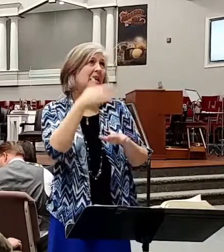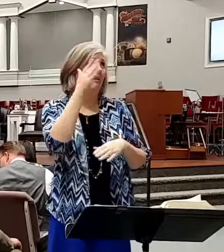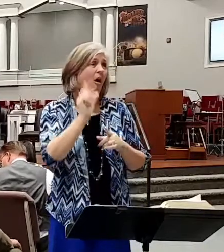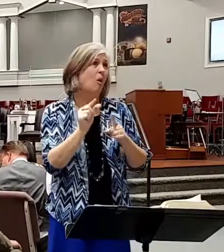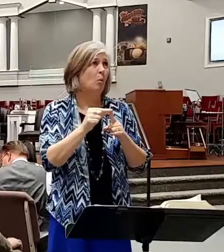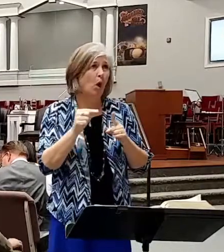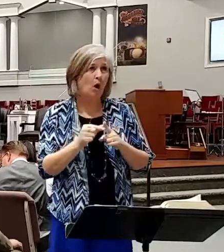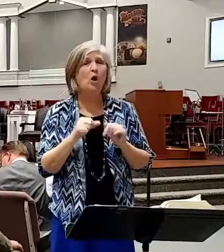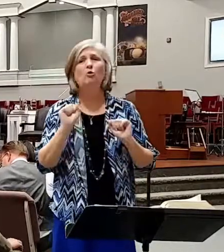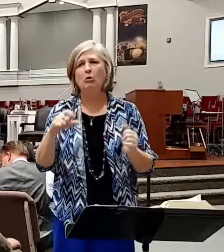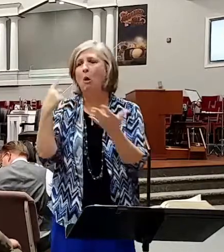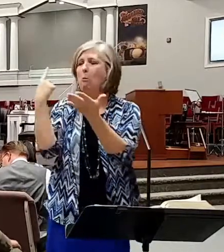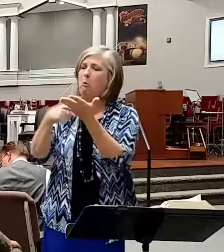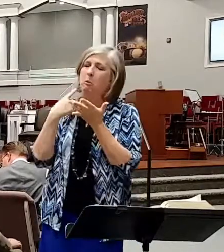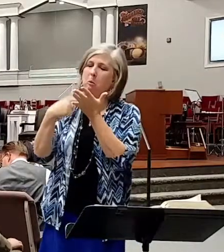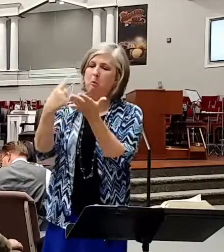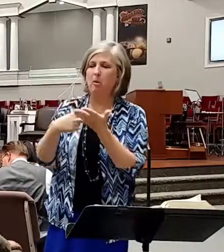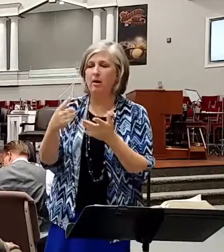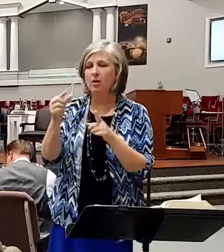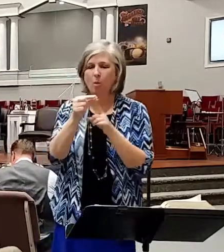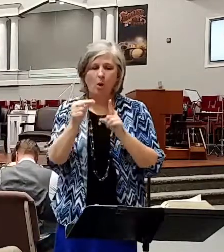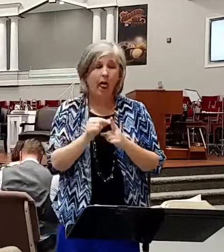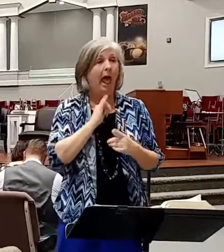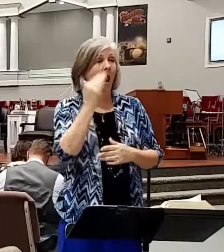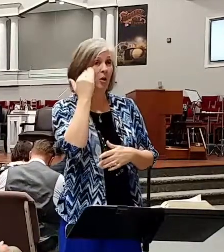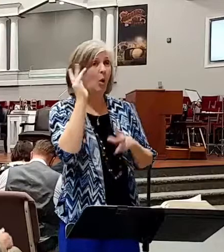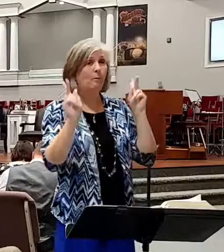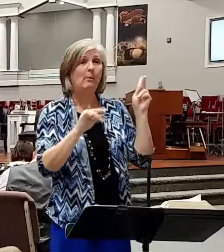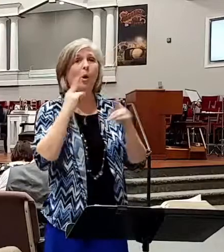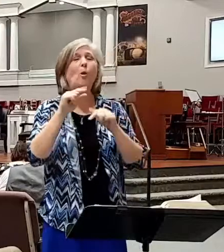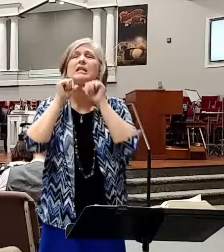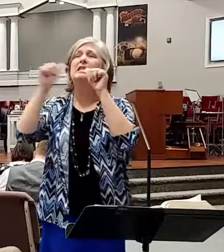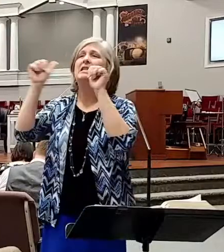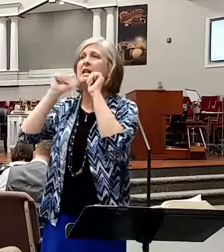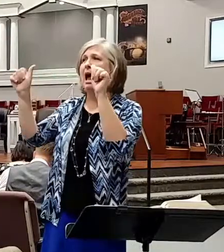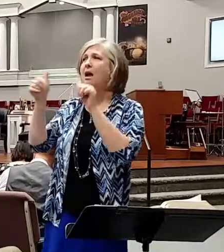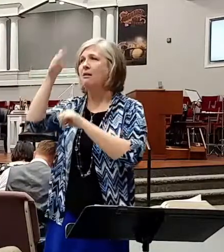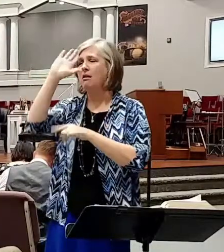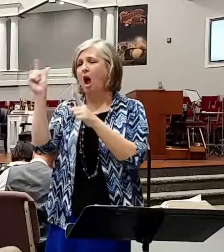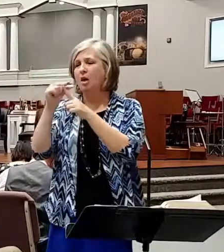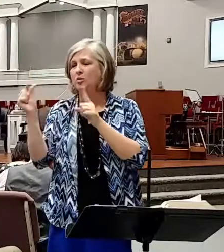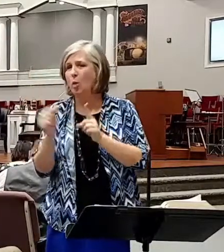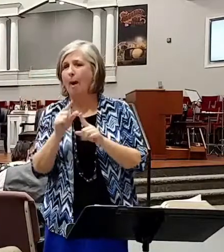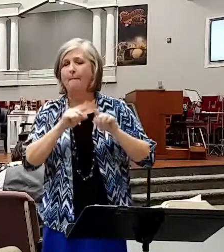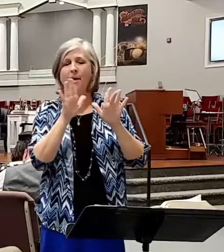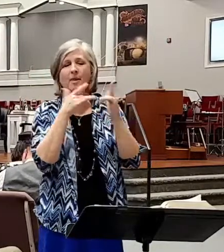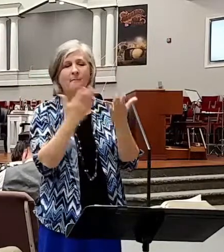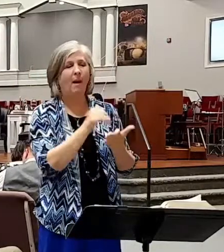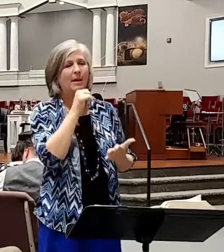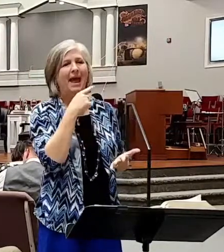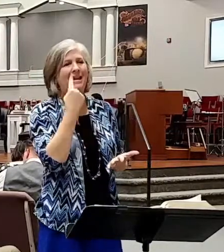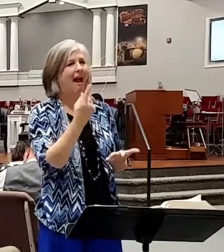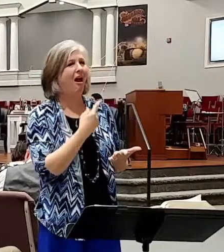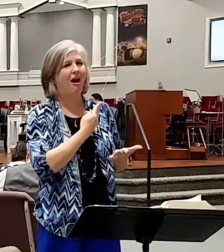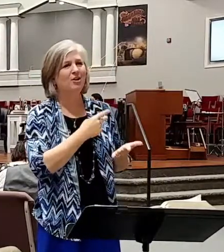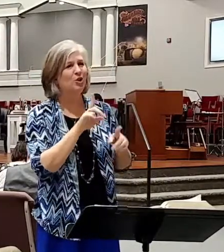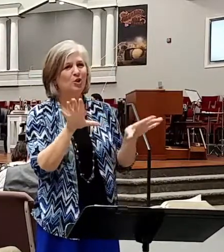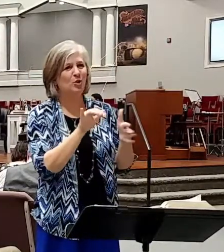debate the Word. I know people who deny the Word. But the Bible doesn't tell us to do those things. It tells us to